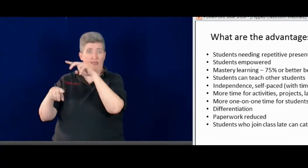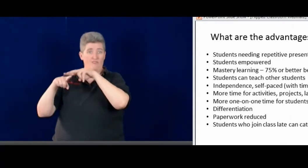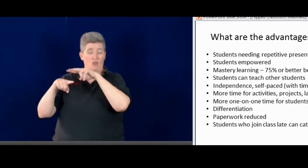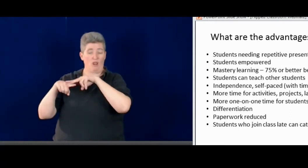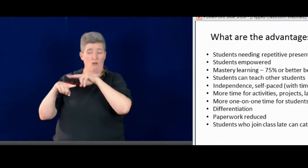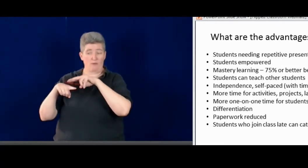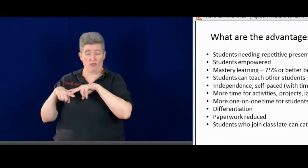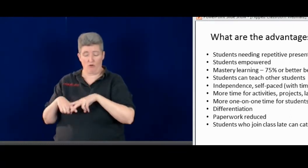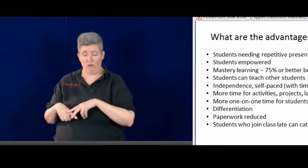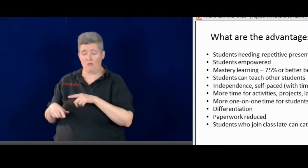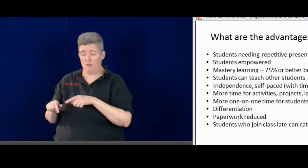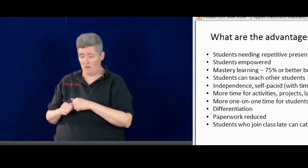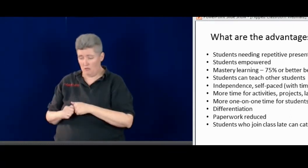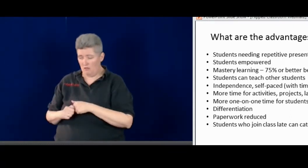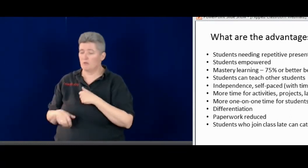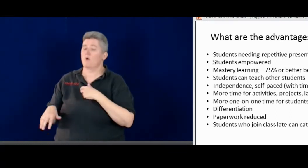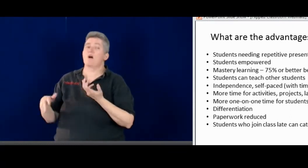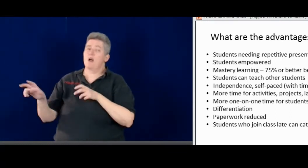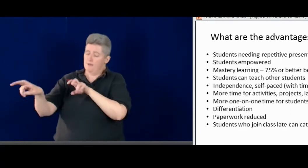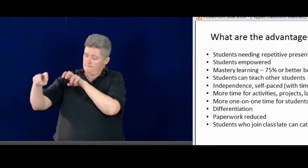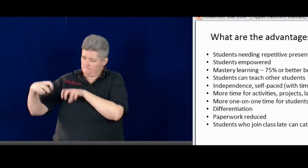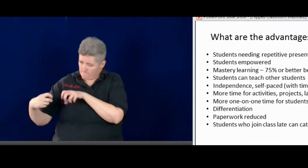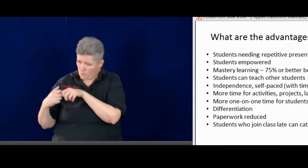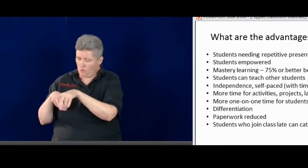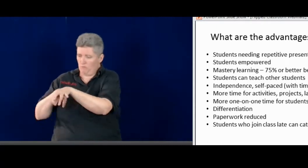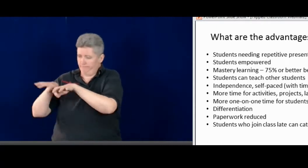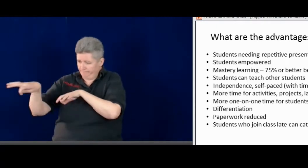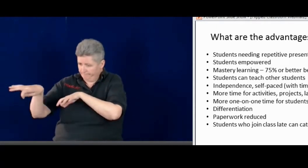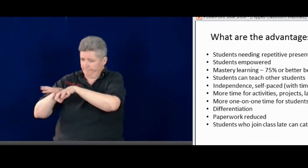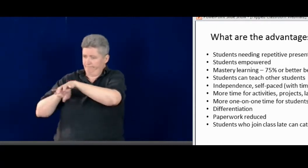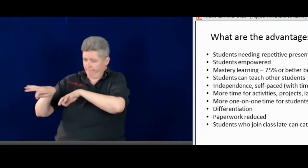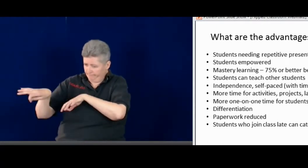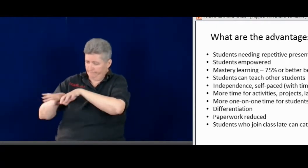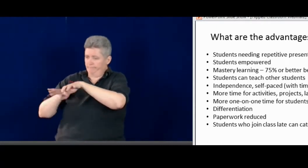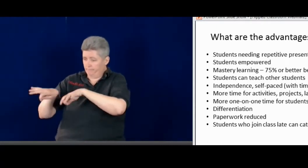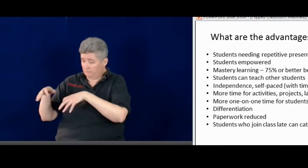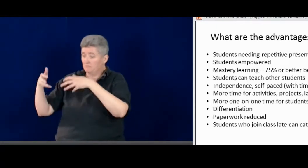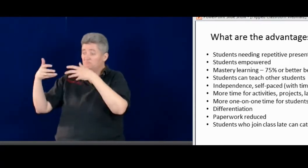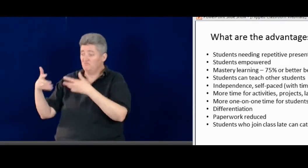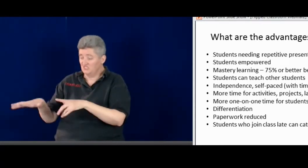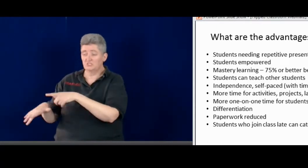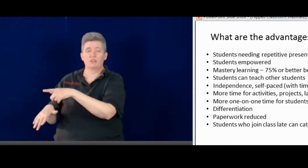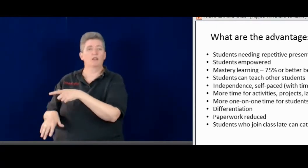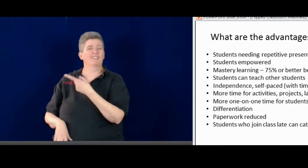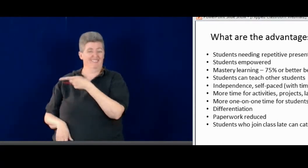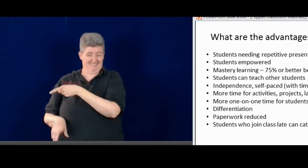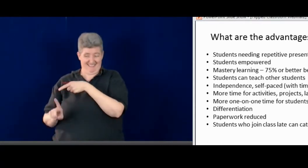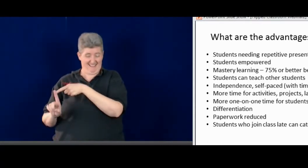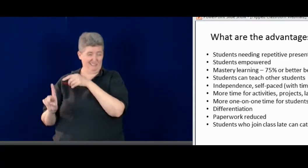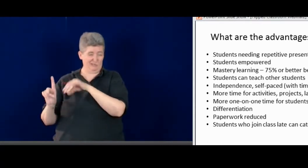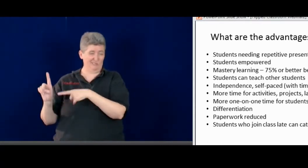Recently, like if a student asked me about vocabulary, for example, I can sit down and explain to them.